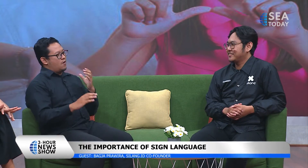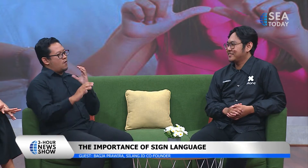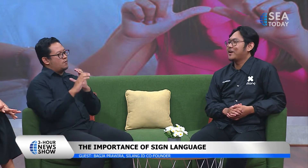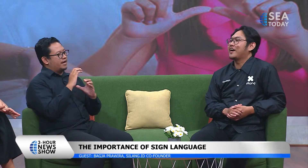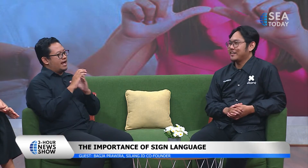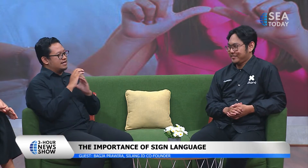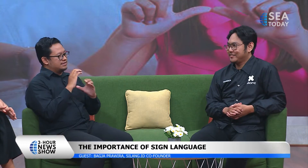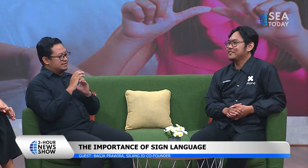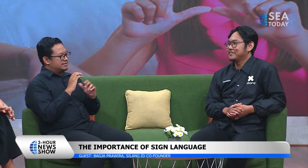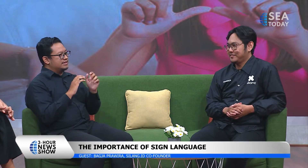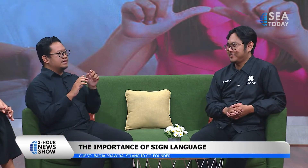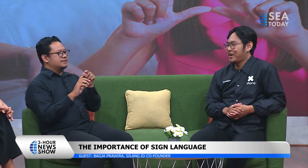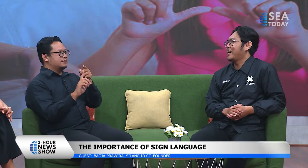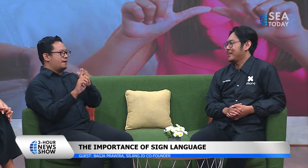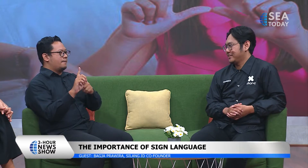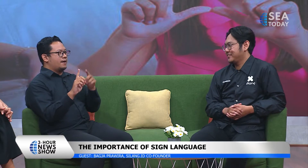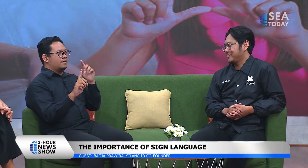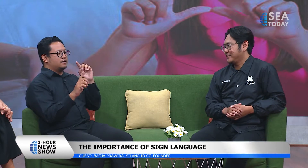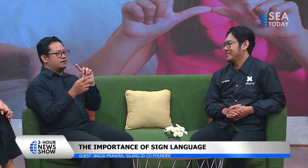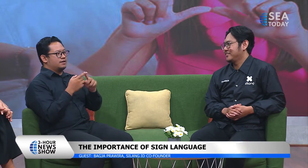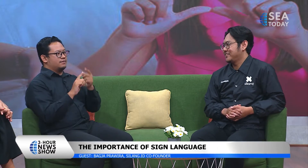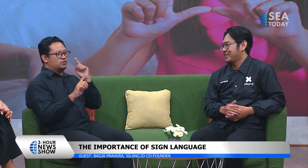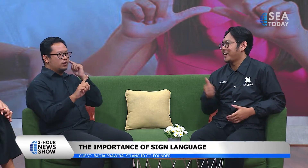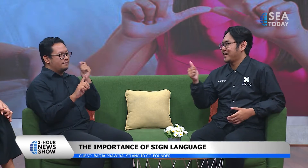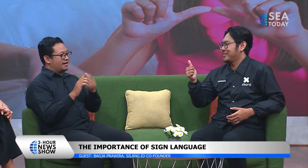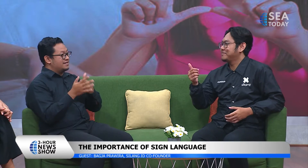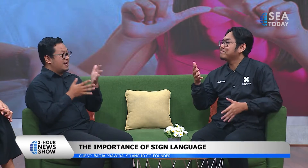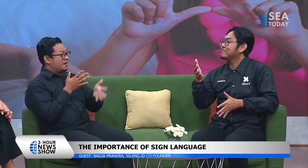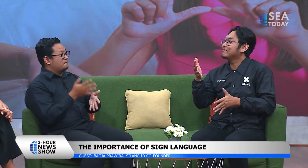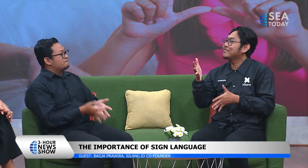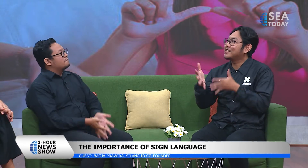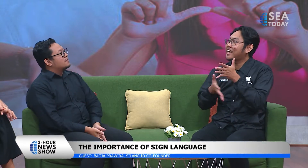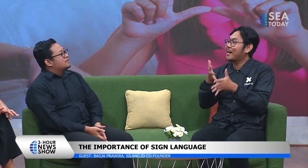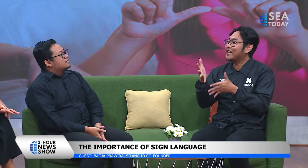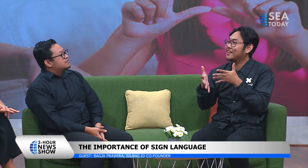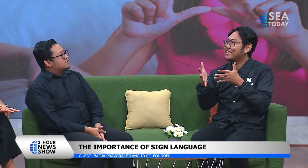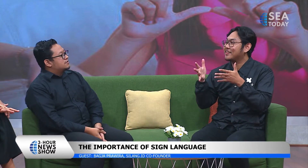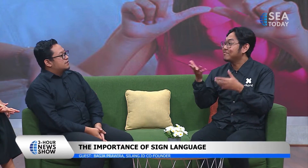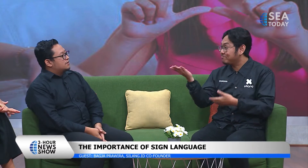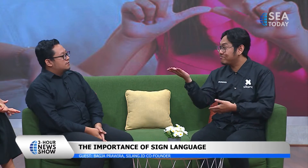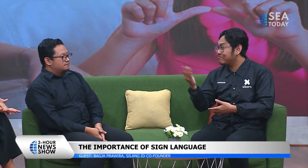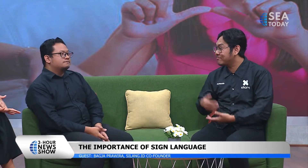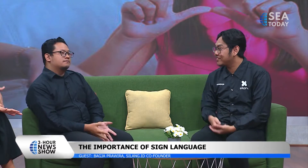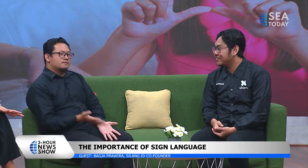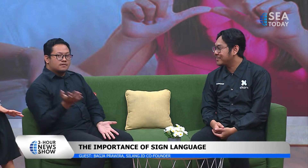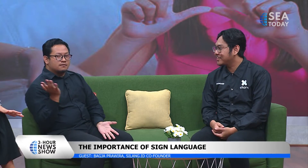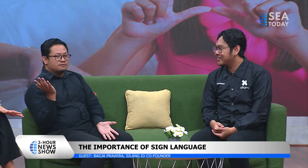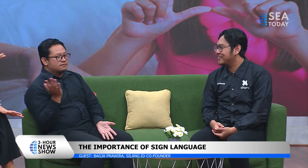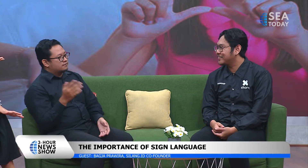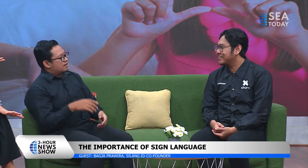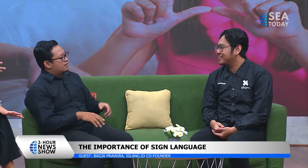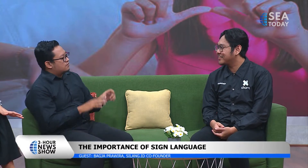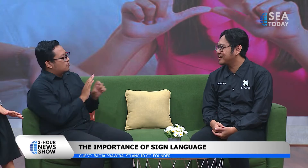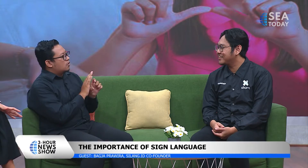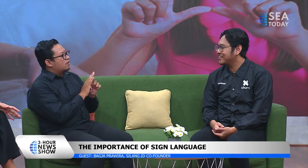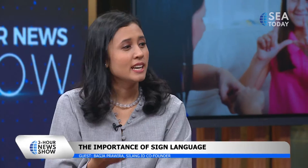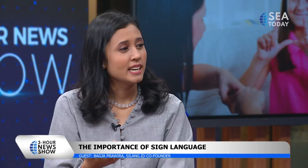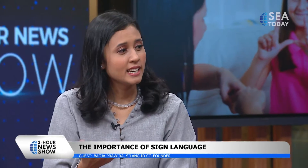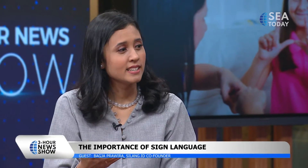our deaf brothers and sisters yes let's say uh so how to say my name is